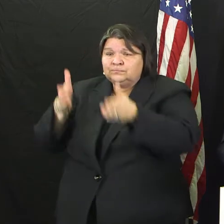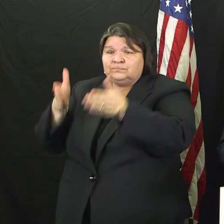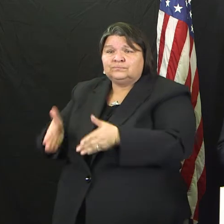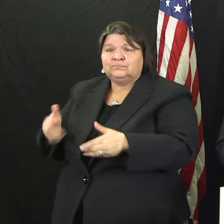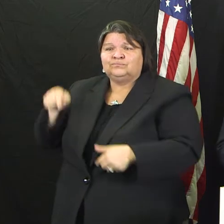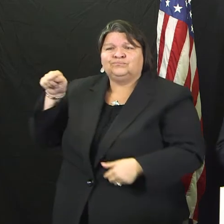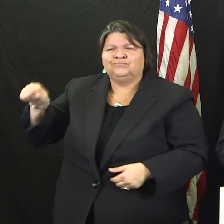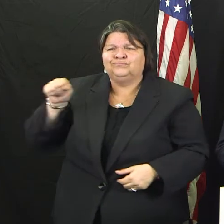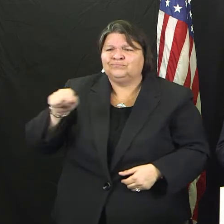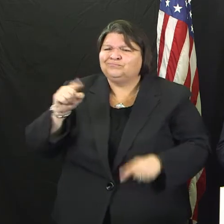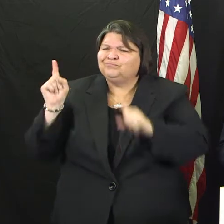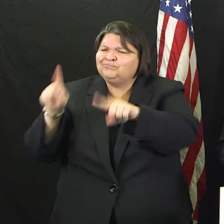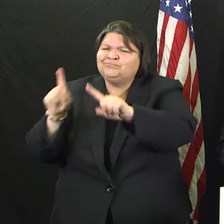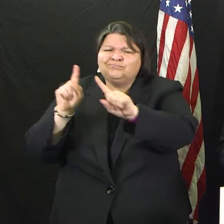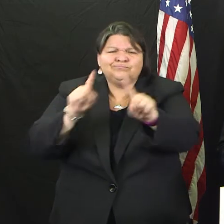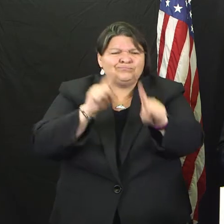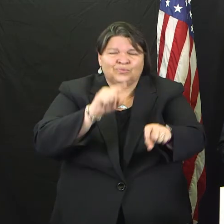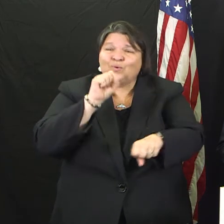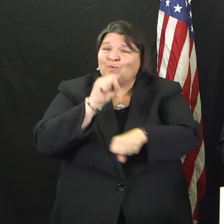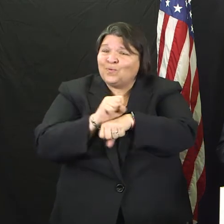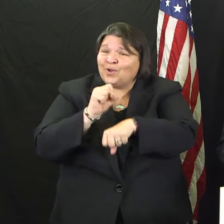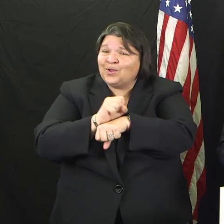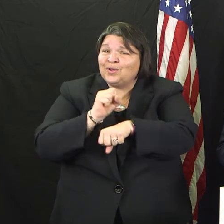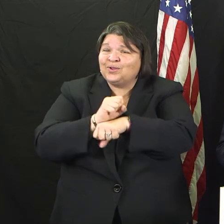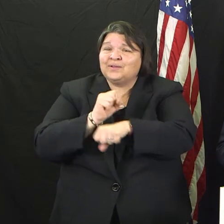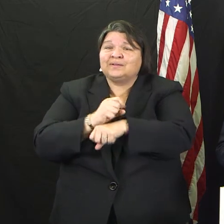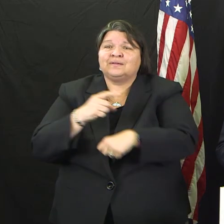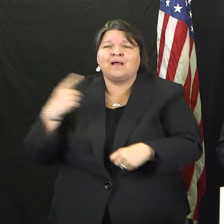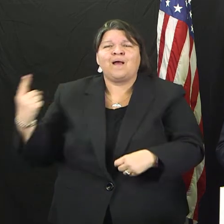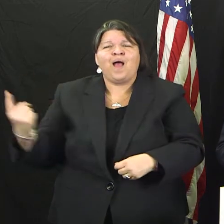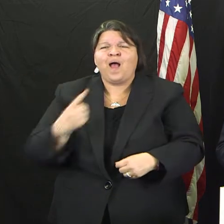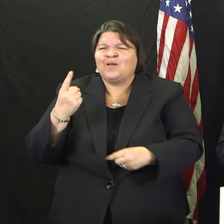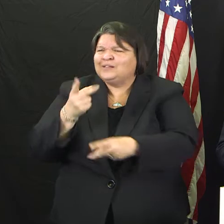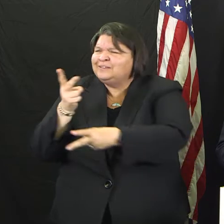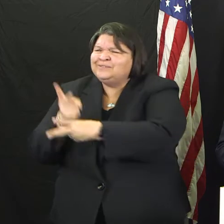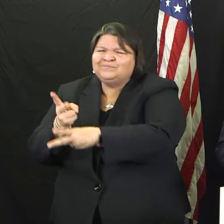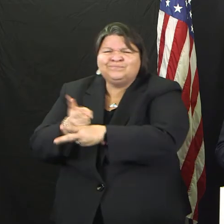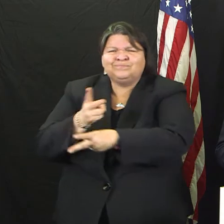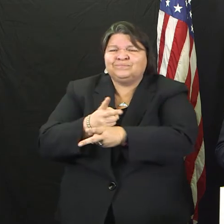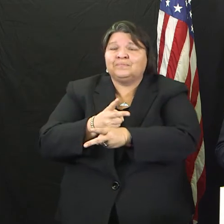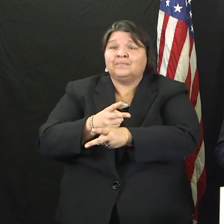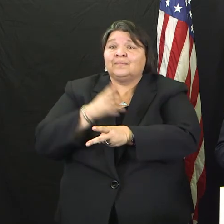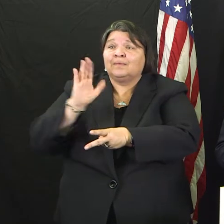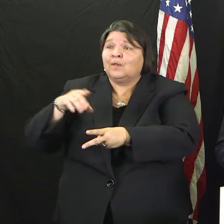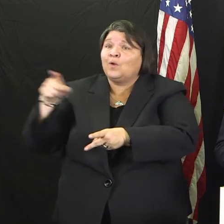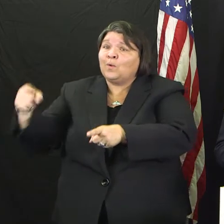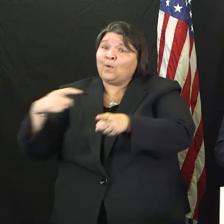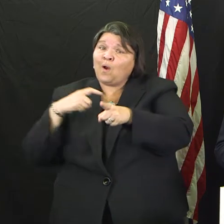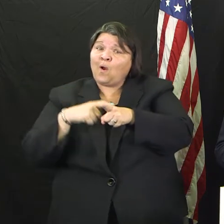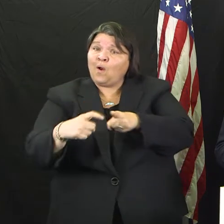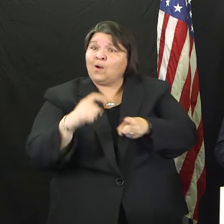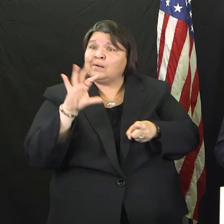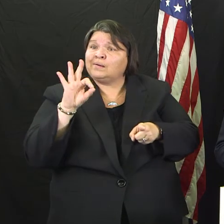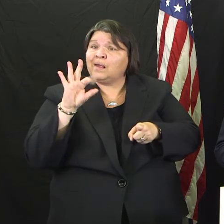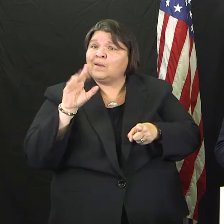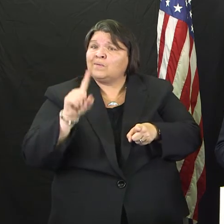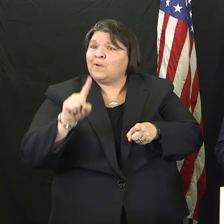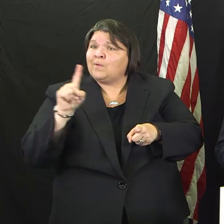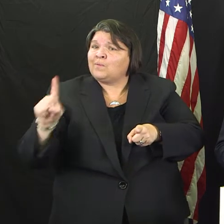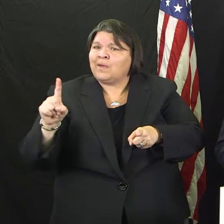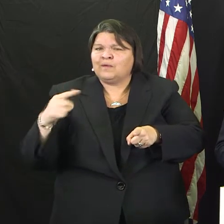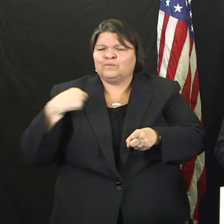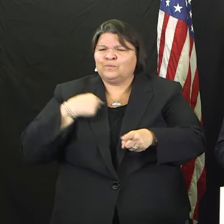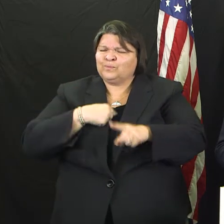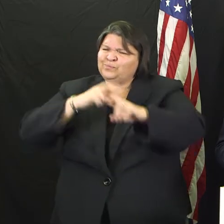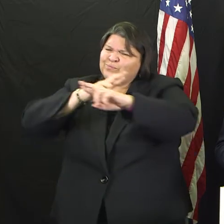do best in taking care of you. They're there to respond to your 911 calls. As Chief Davis said, we are implementing new ways